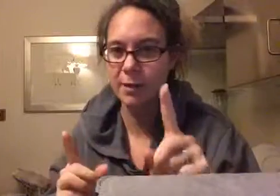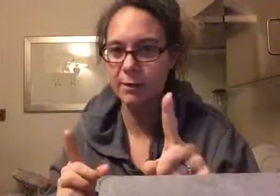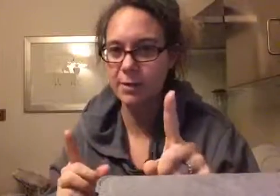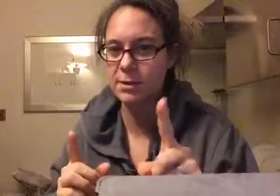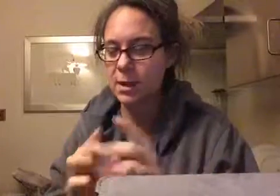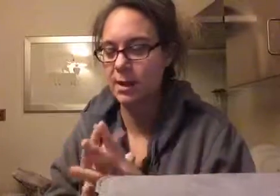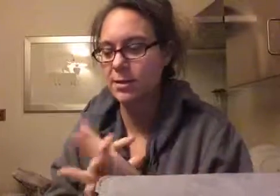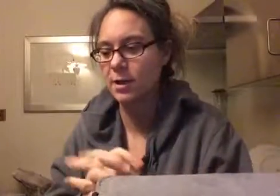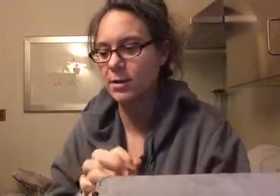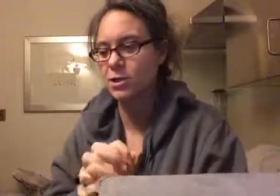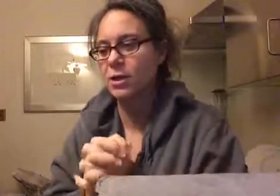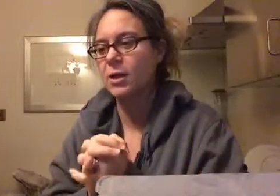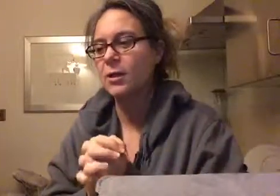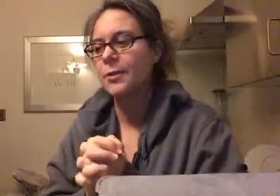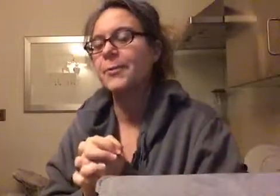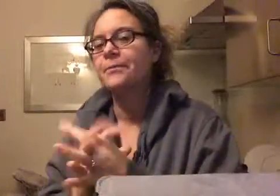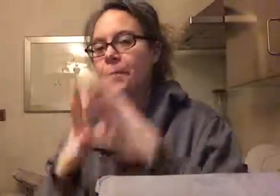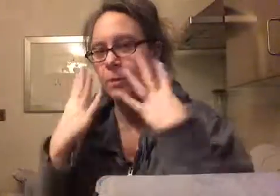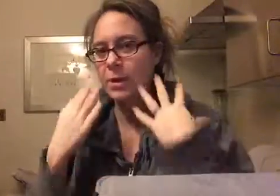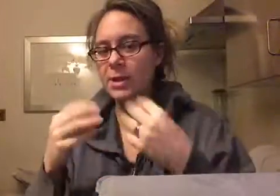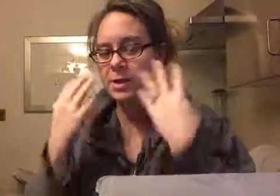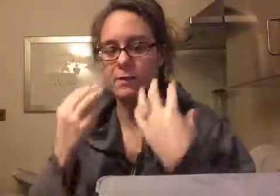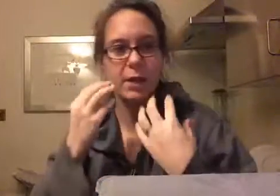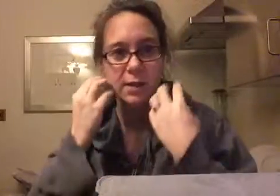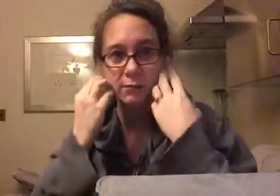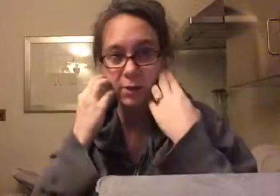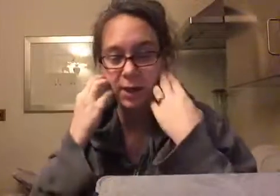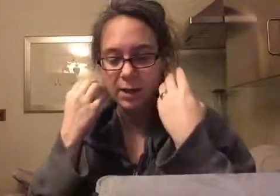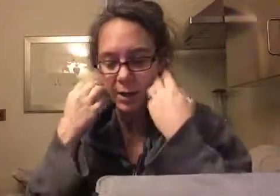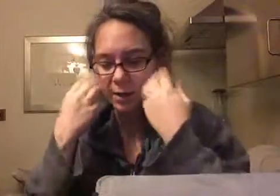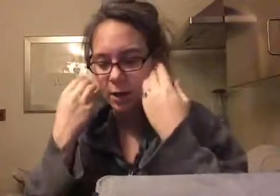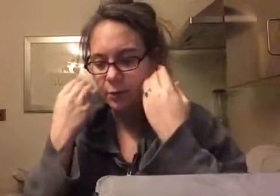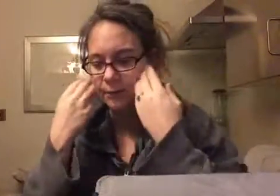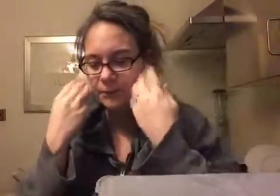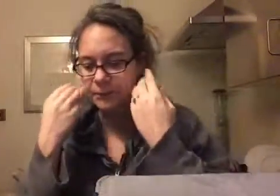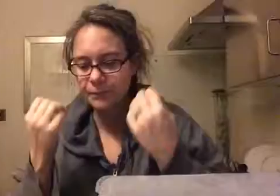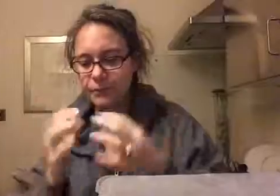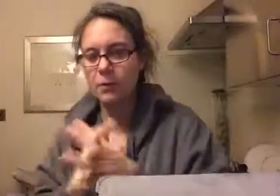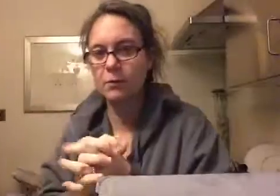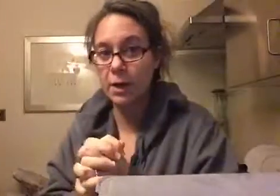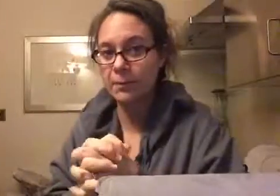fan of this exercise, actually. But let's see if I can let it go. Ready?